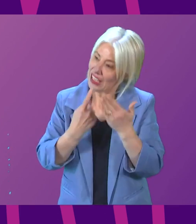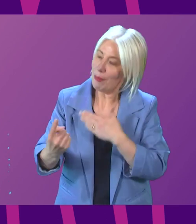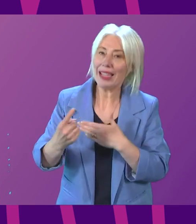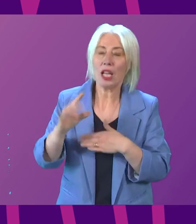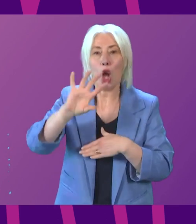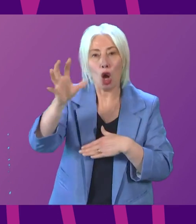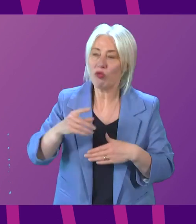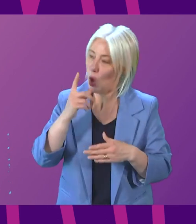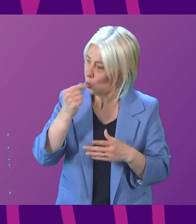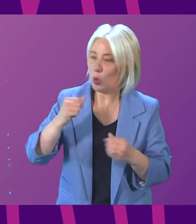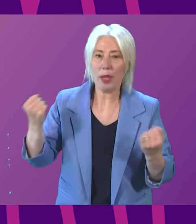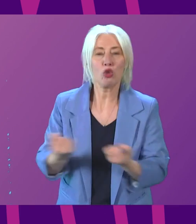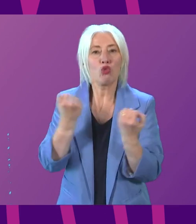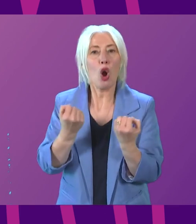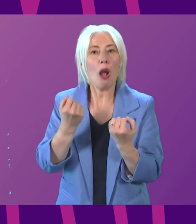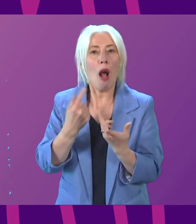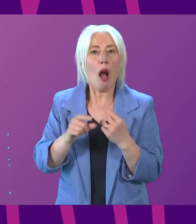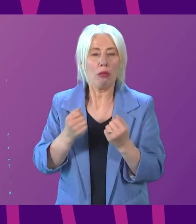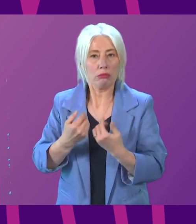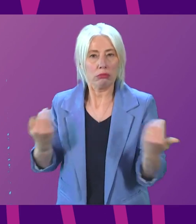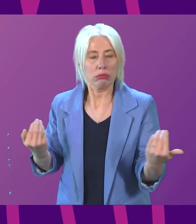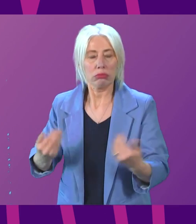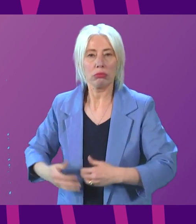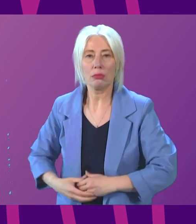independent country? The Minister.